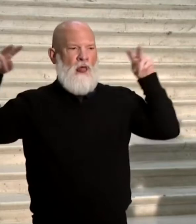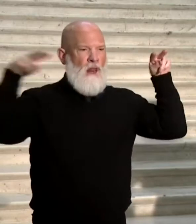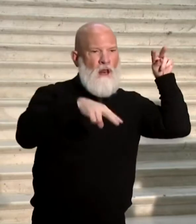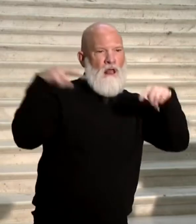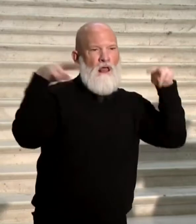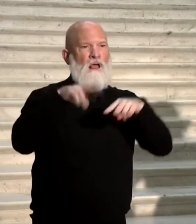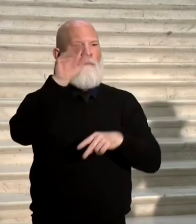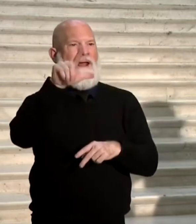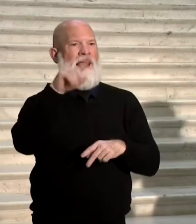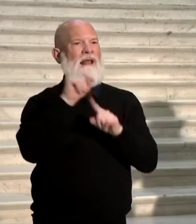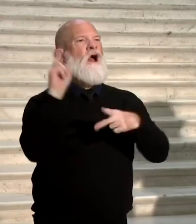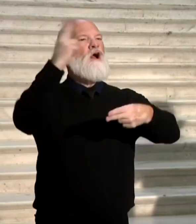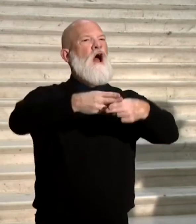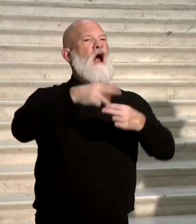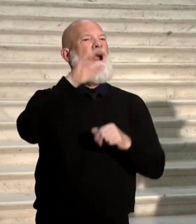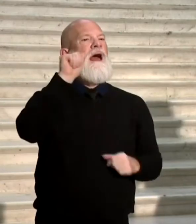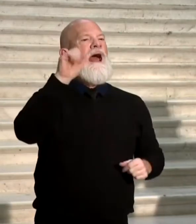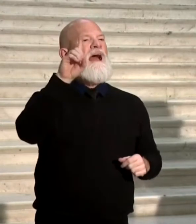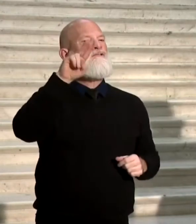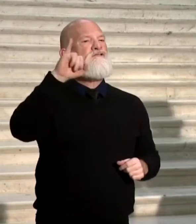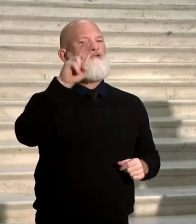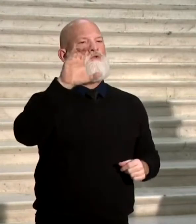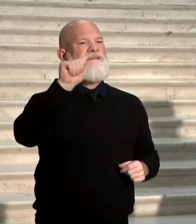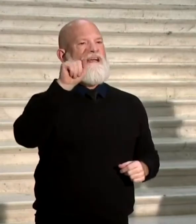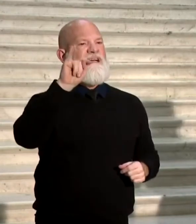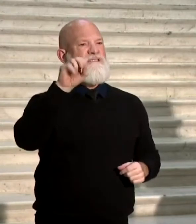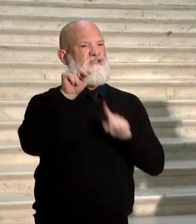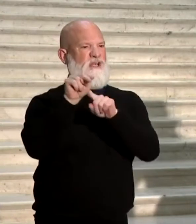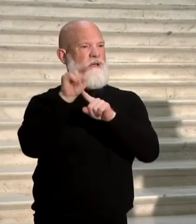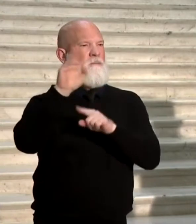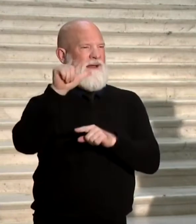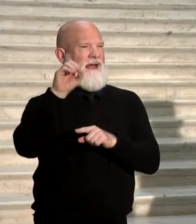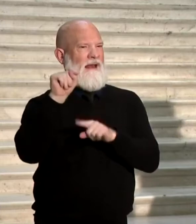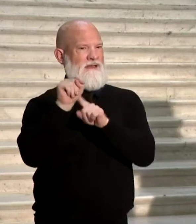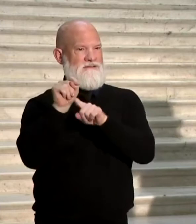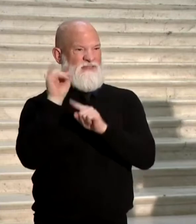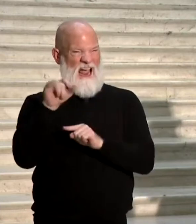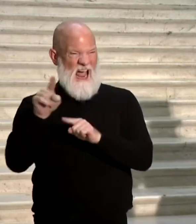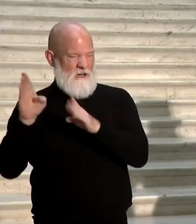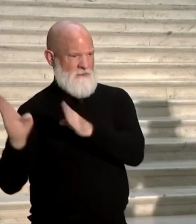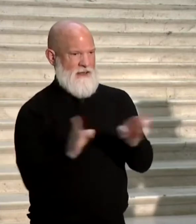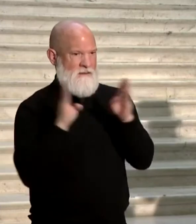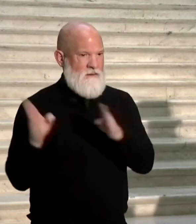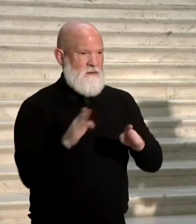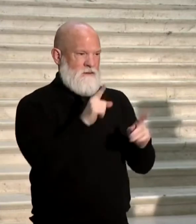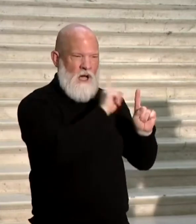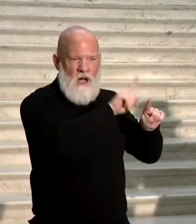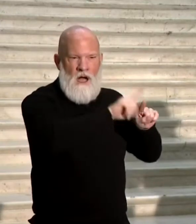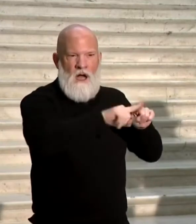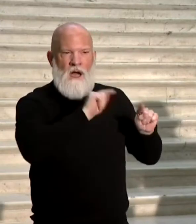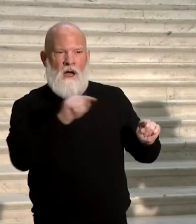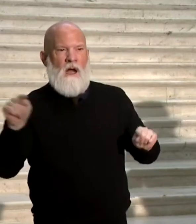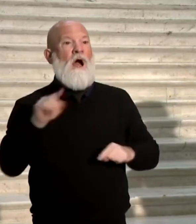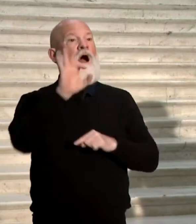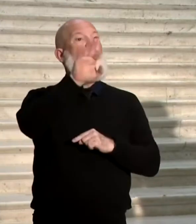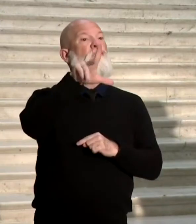they were putting so many of the absentee ballots through their cutters that occasionally would catch the ballot itself and slice it. In Fulton County's case, they did